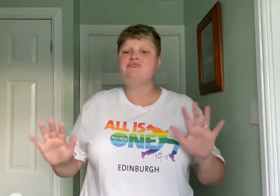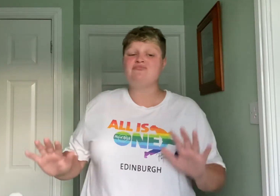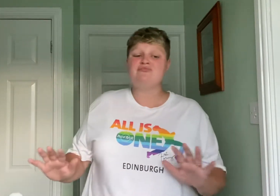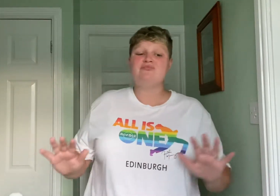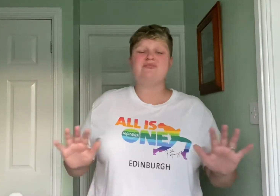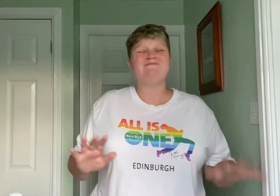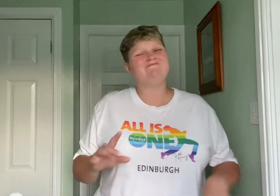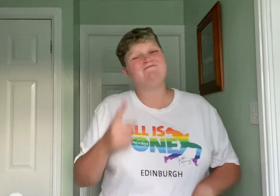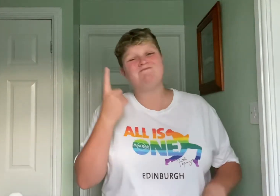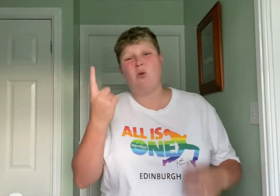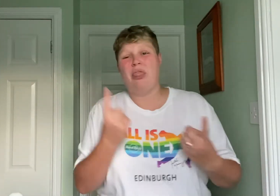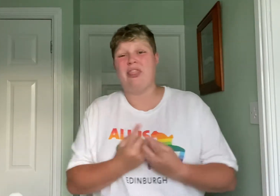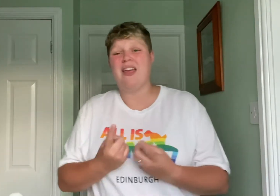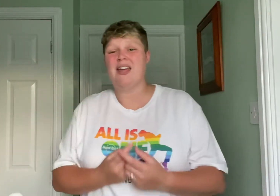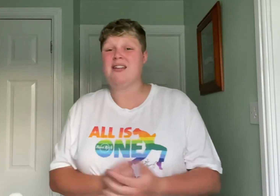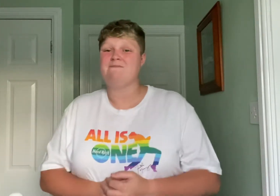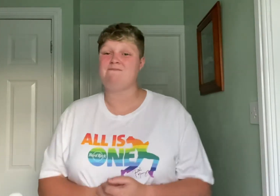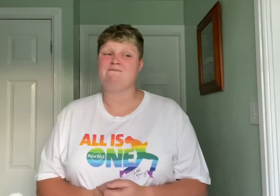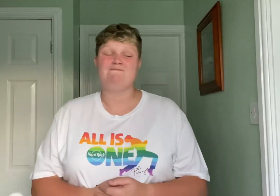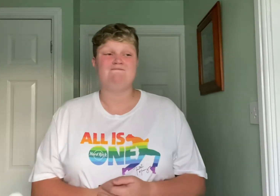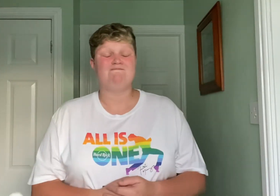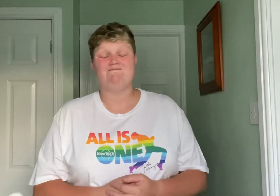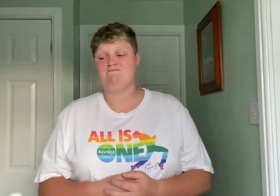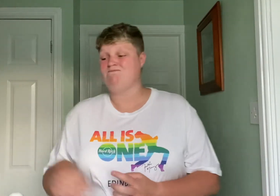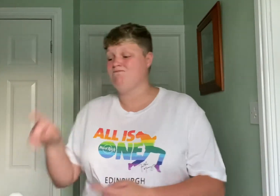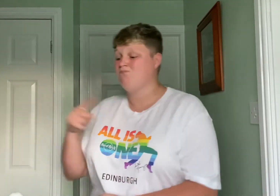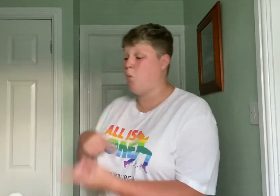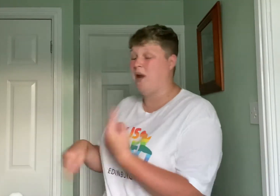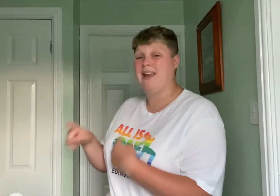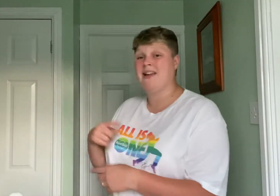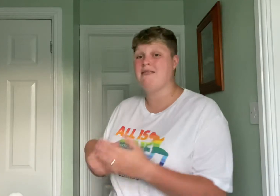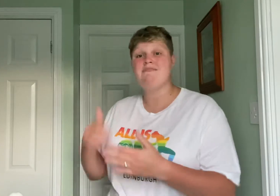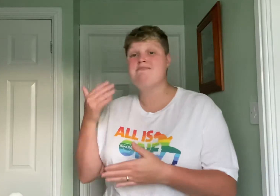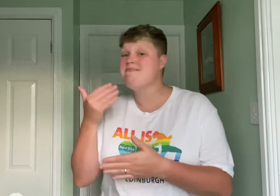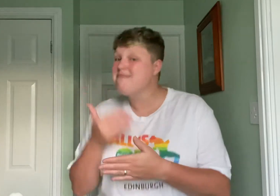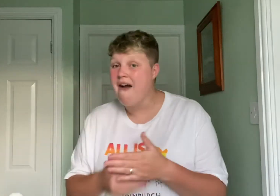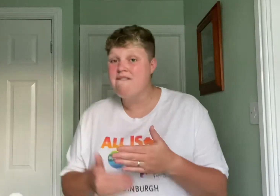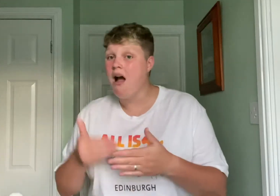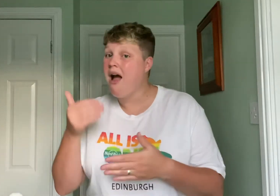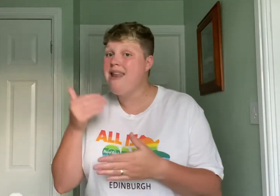There's this one thing, you see we never, ever do nothing,